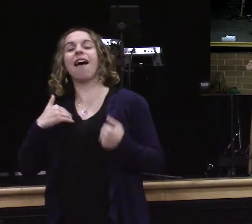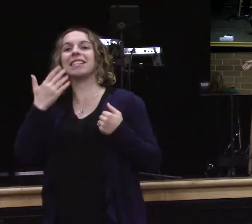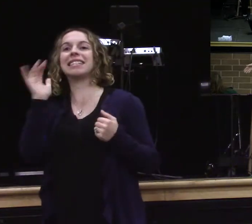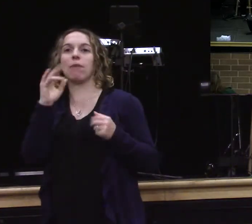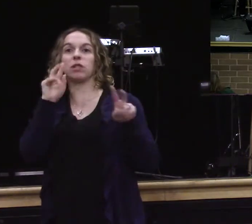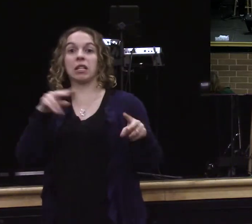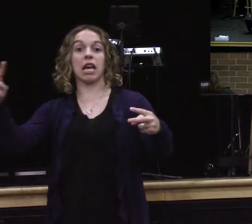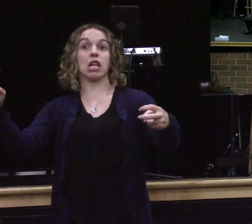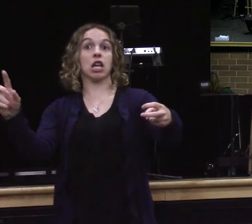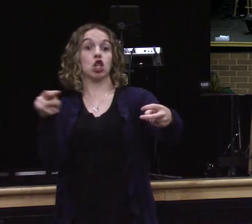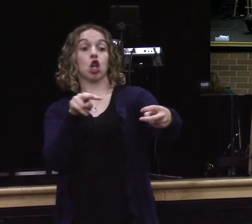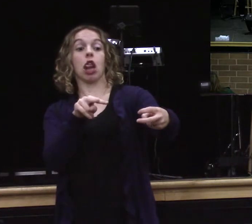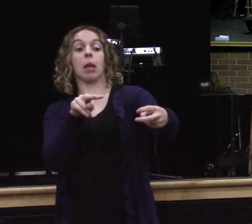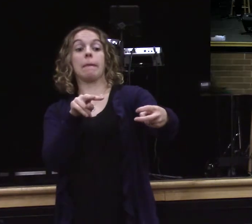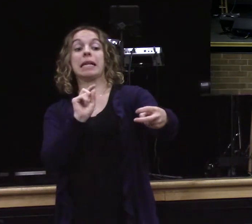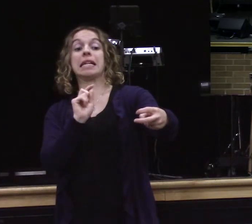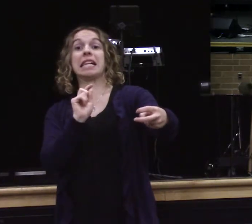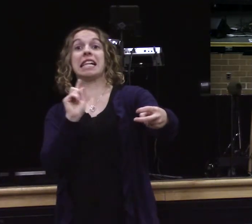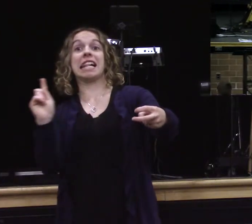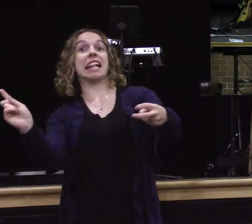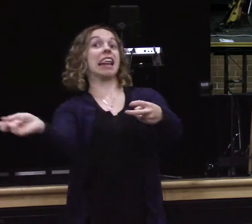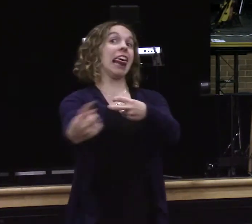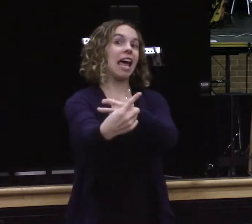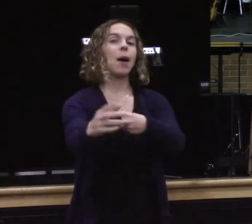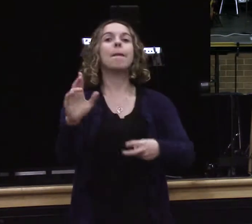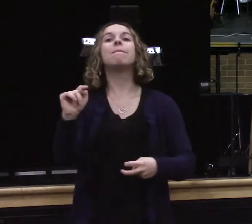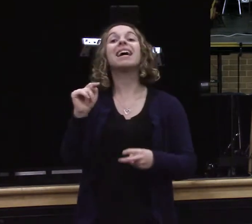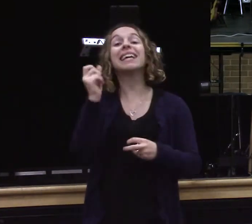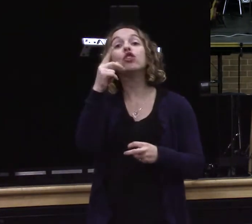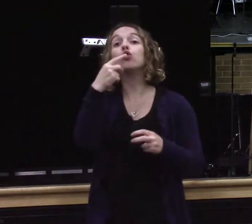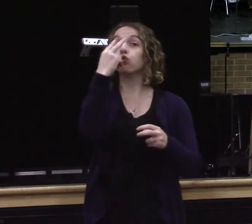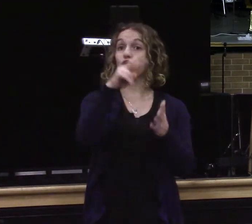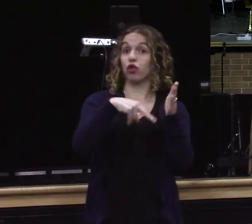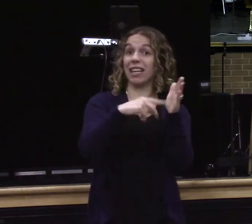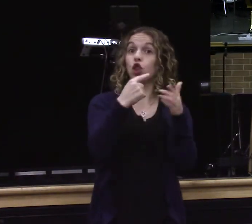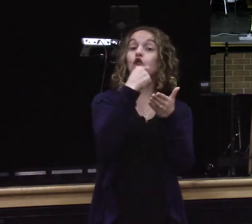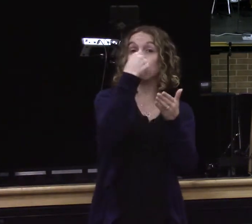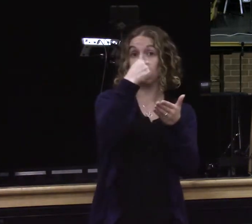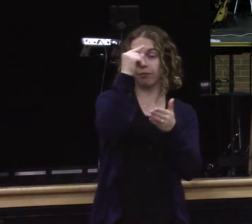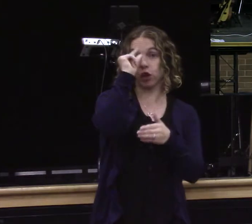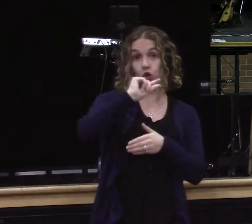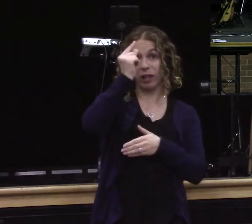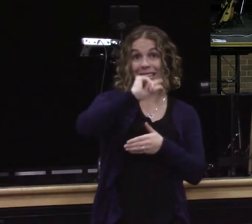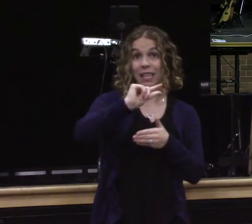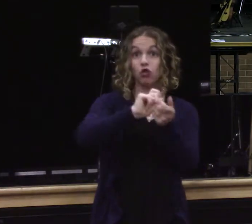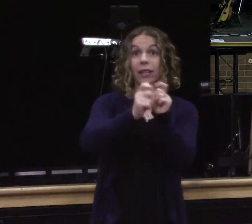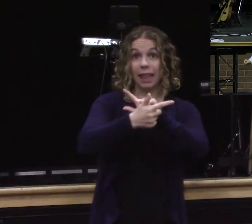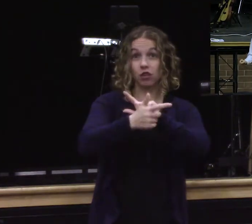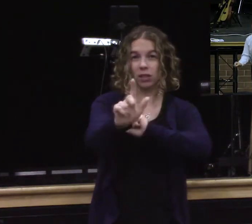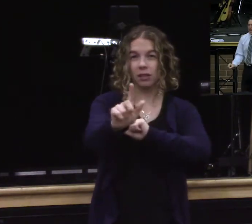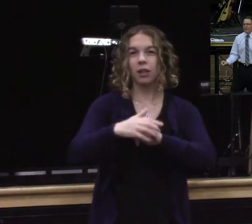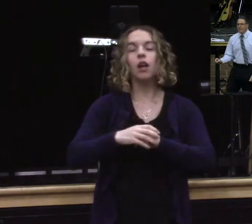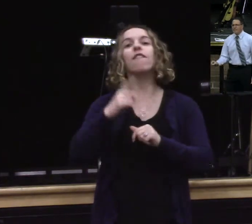both saw him. And they passed on the other side. But the Greek brings out another flavor. You see when it says the Levite saw him. It uses a different